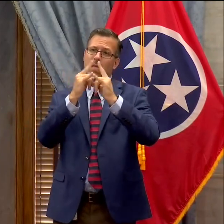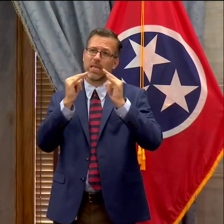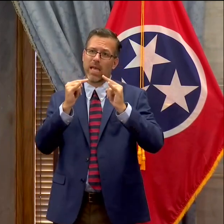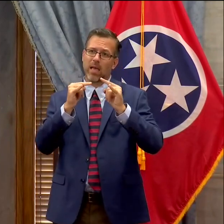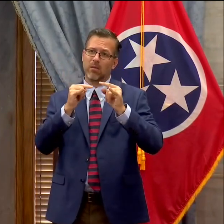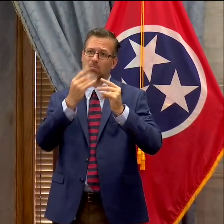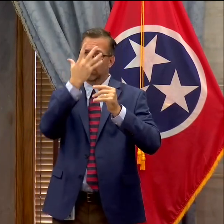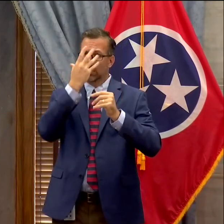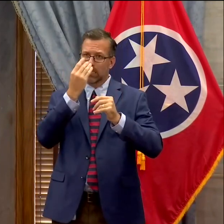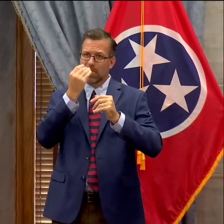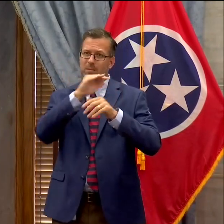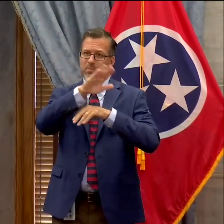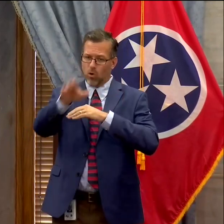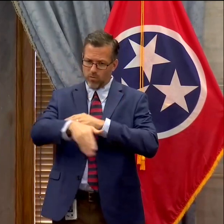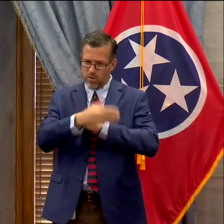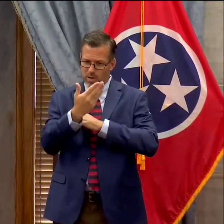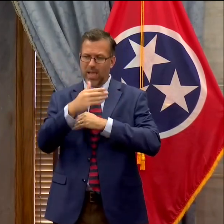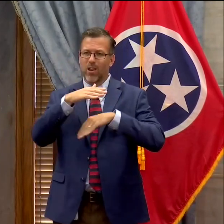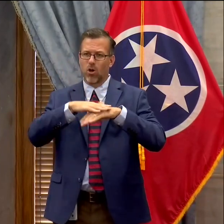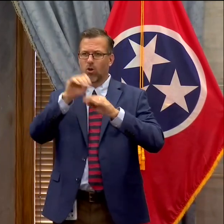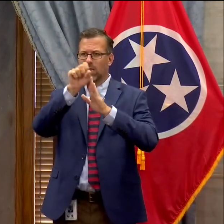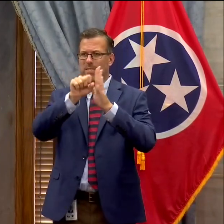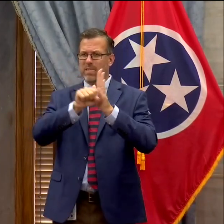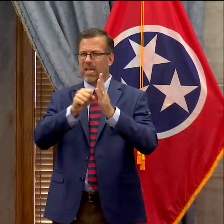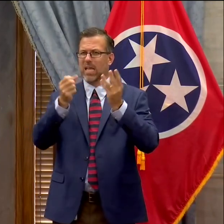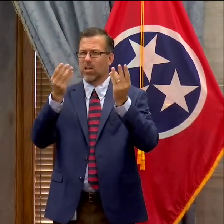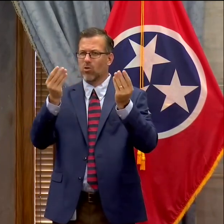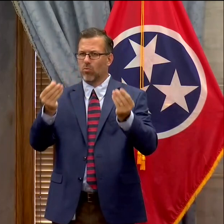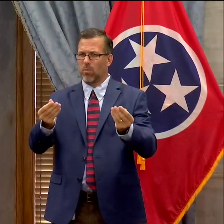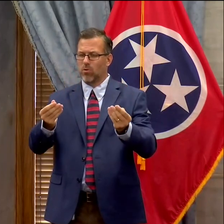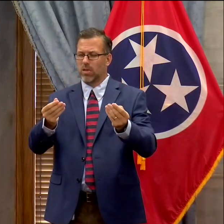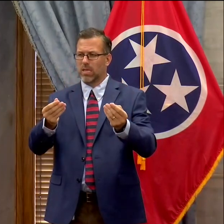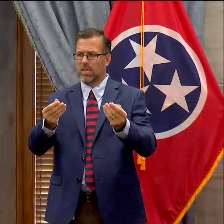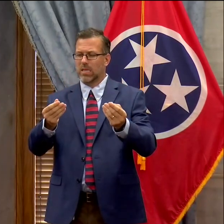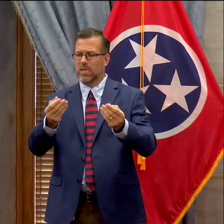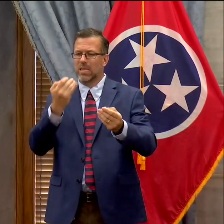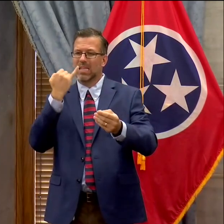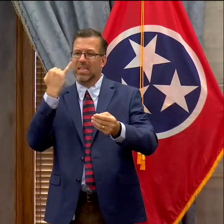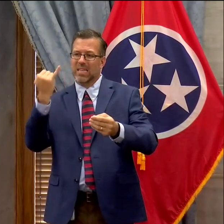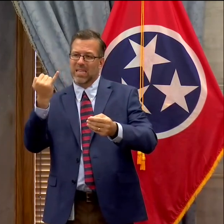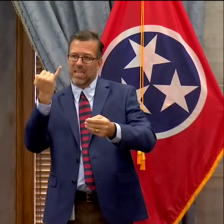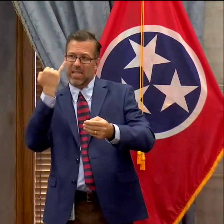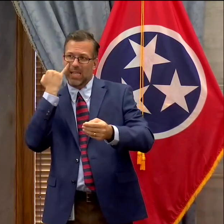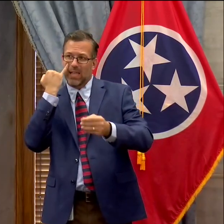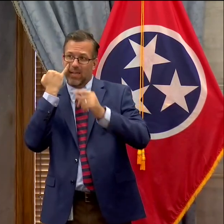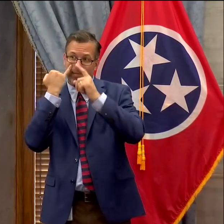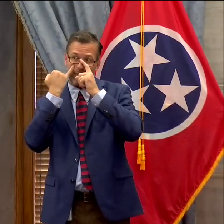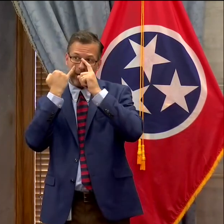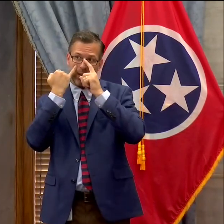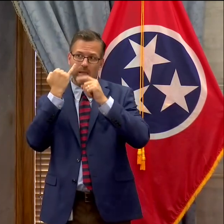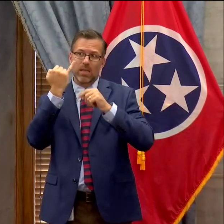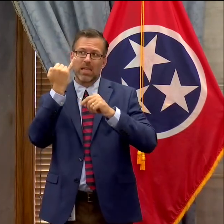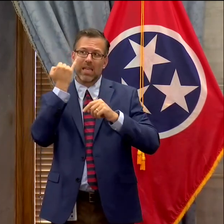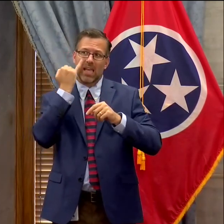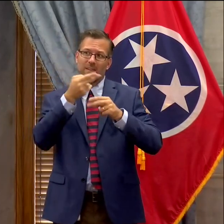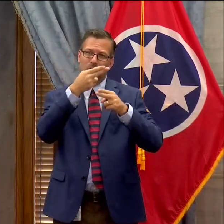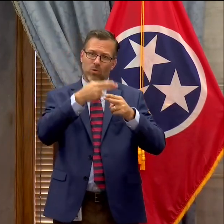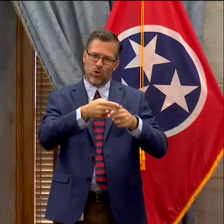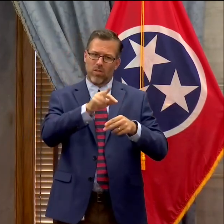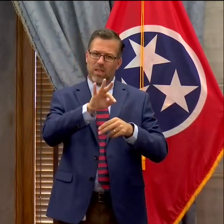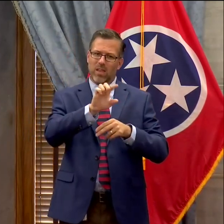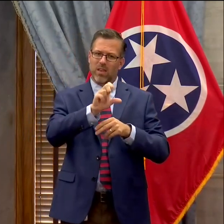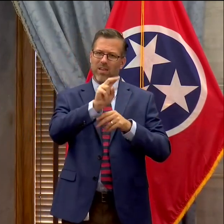areas and making that a felony? How does that go on to mesh with your criminal justice reform plan? And does it mesh at all?